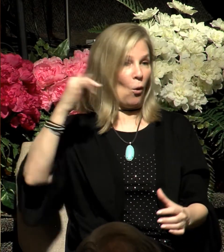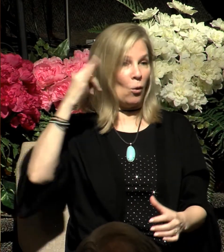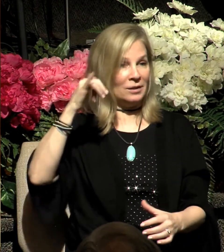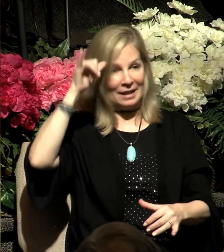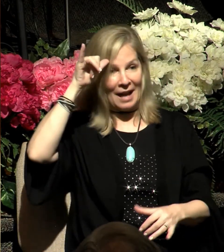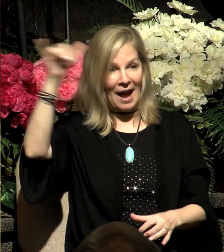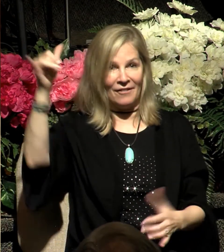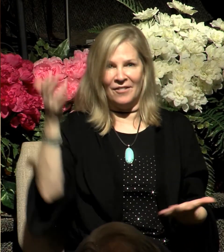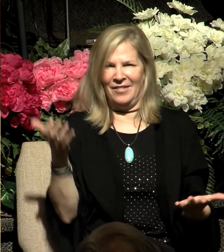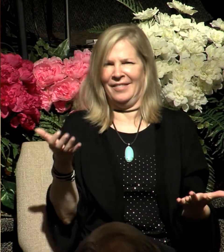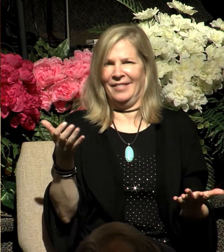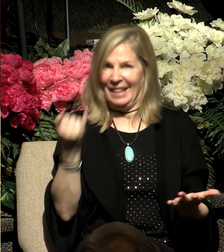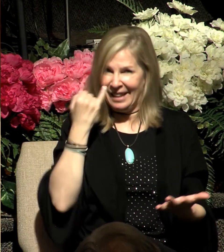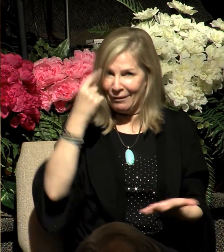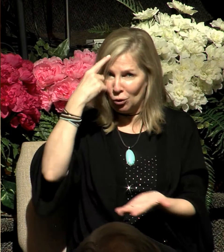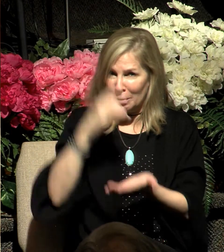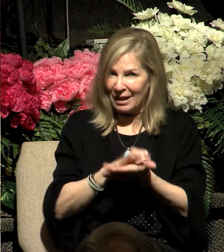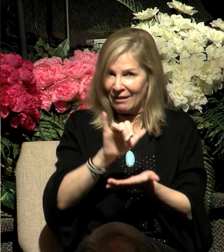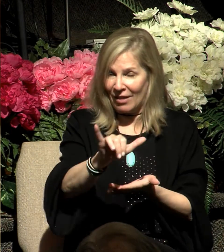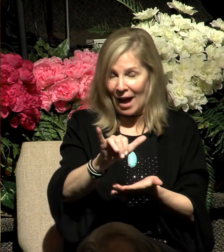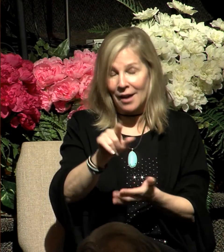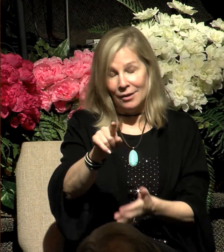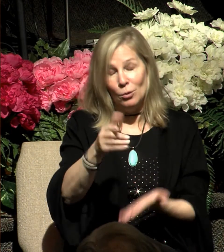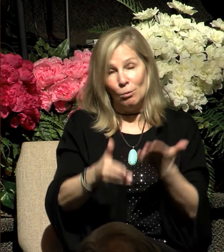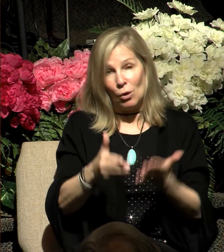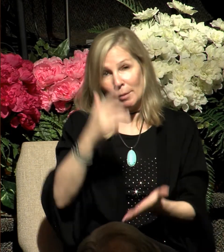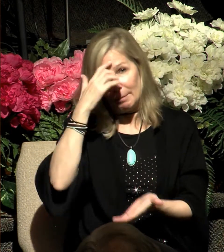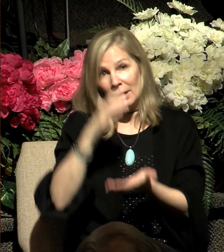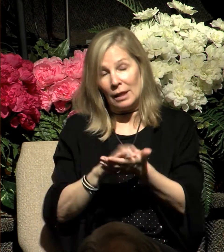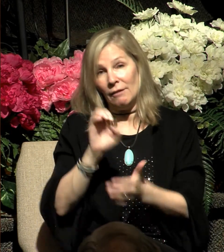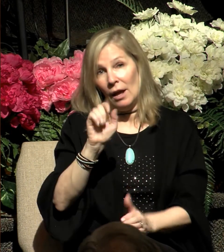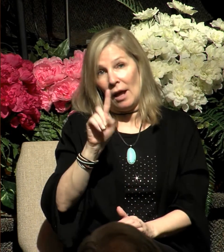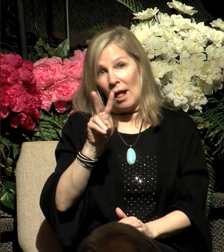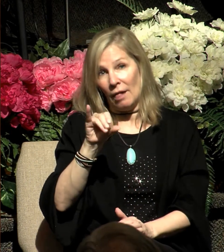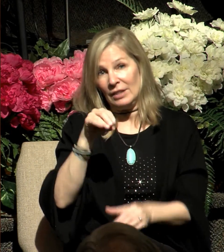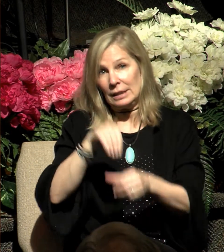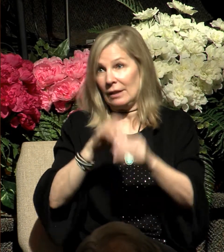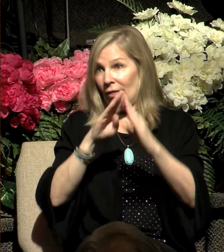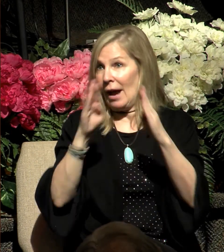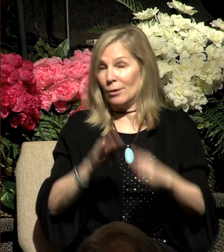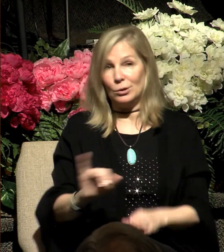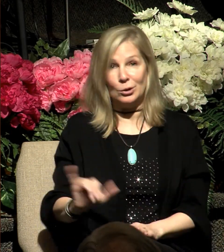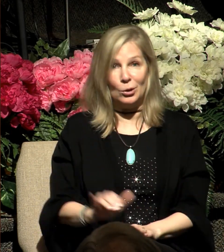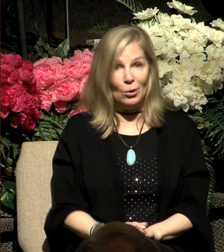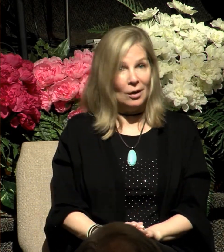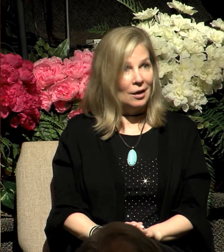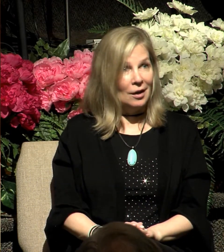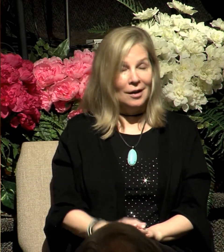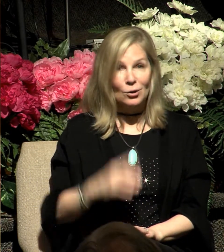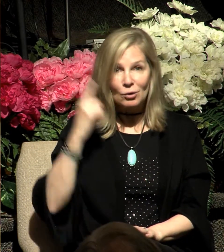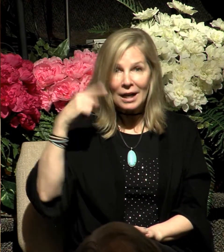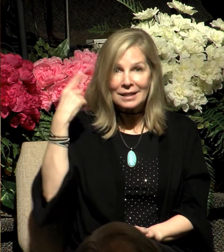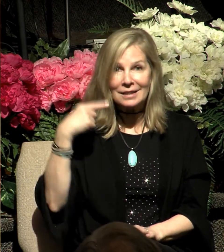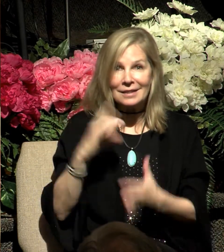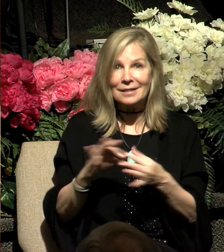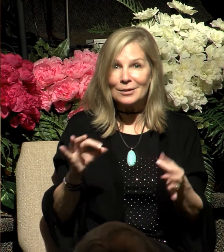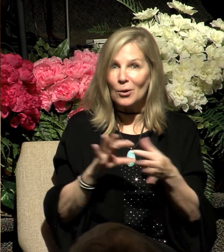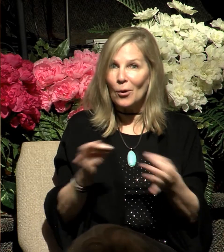Now, if you believe this, you are very likely to believe that Elvis is in the house. I mean, this is how ridiculous